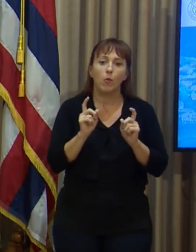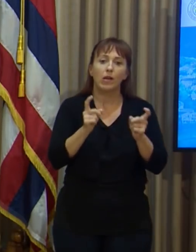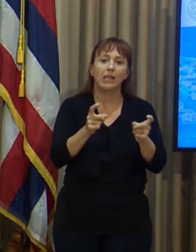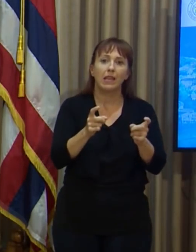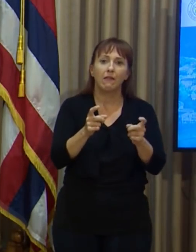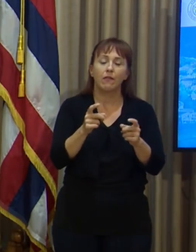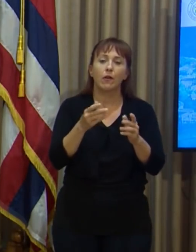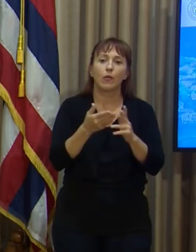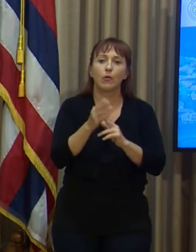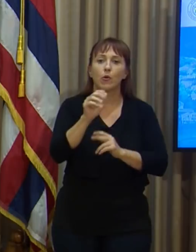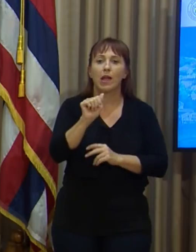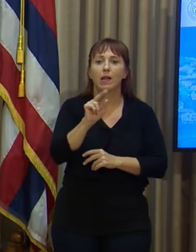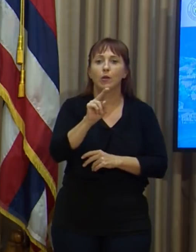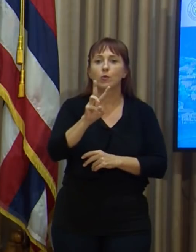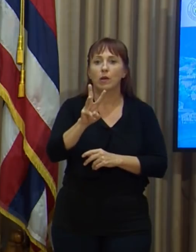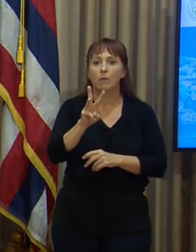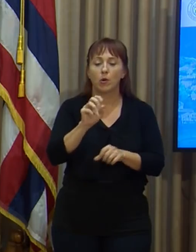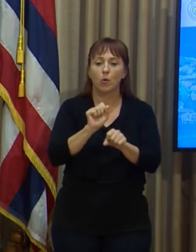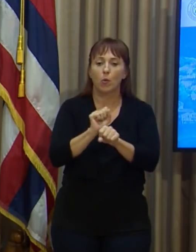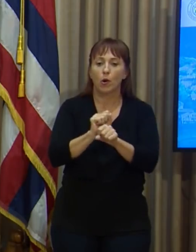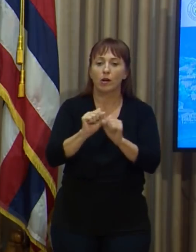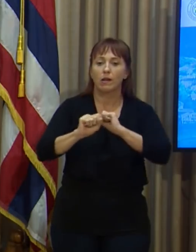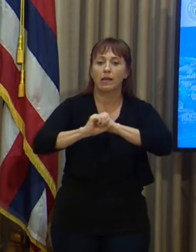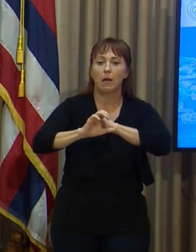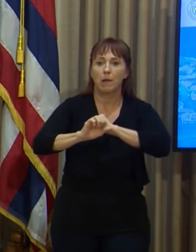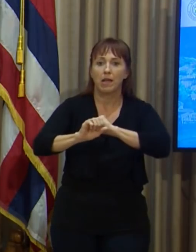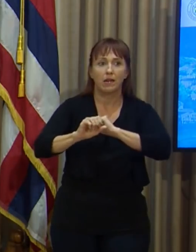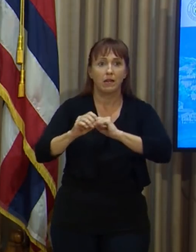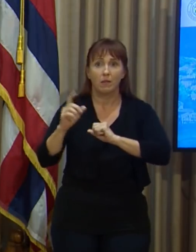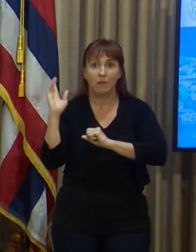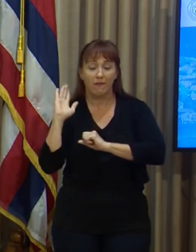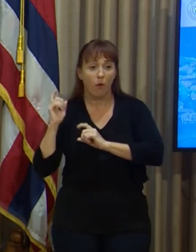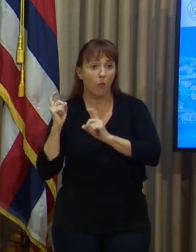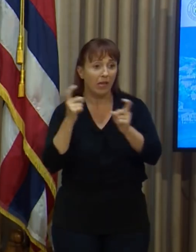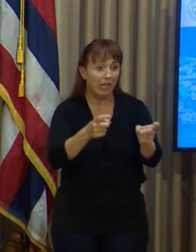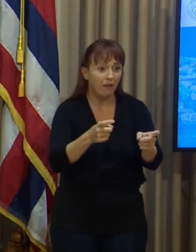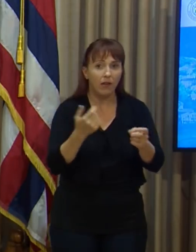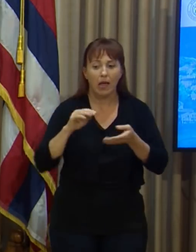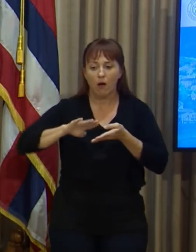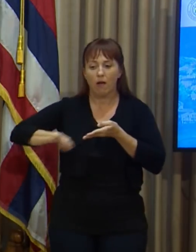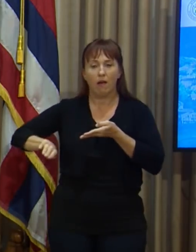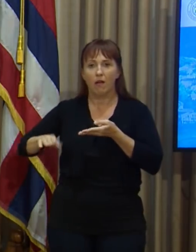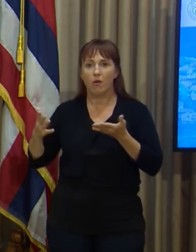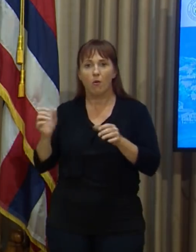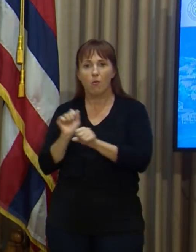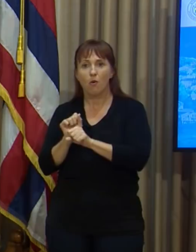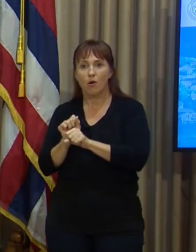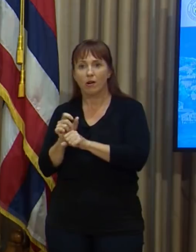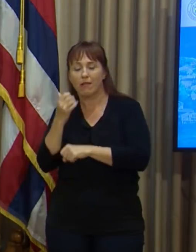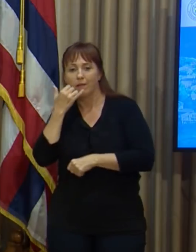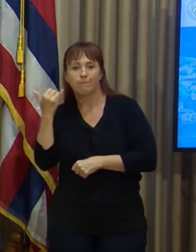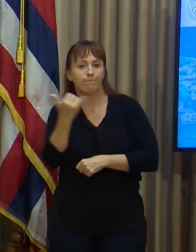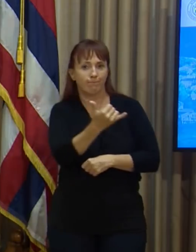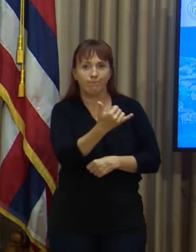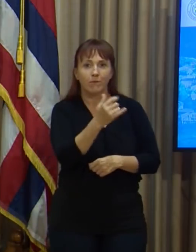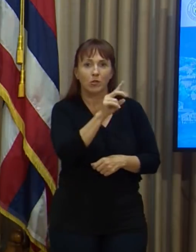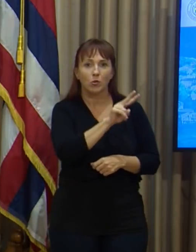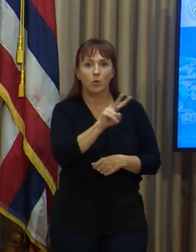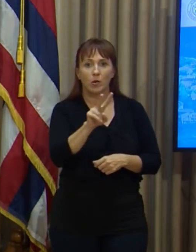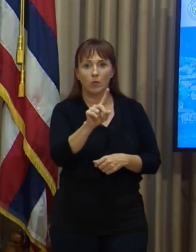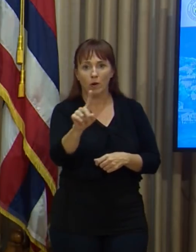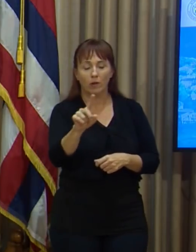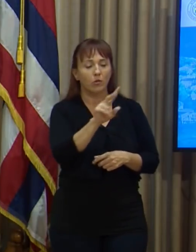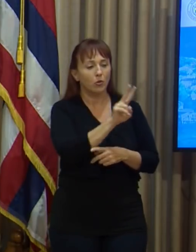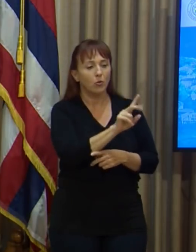AUW workplace campaigns but are now being furloughed. Therefore, they wisely call 211 looking for help. The current